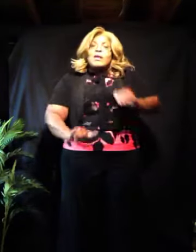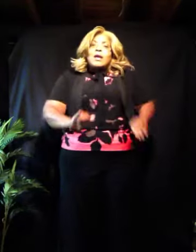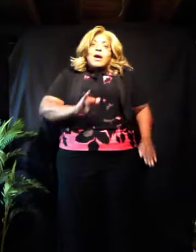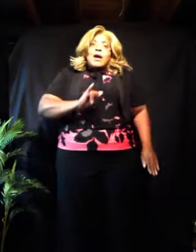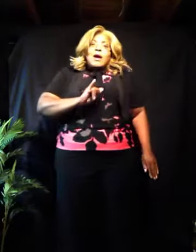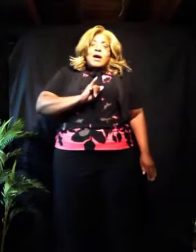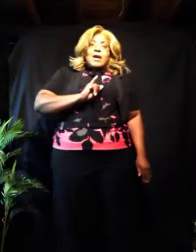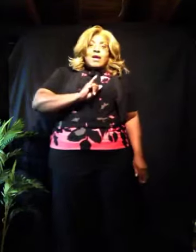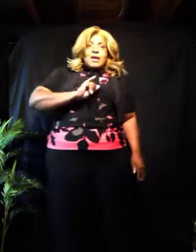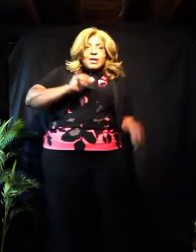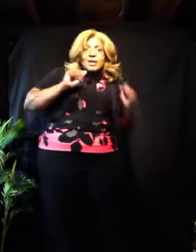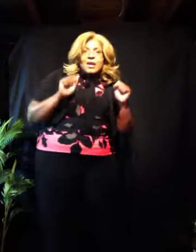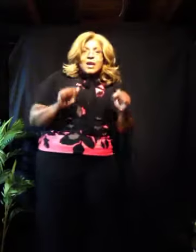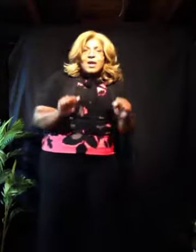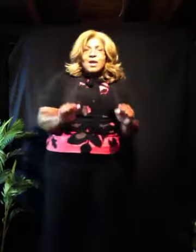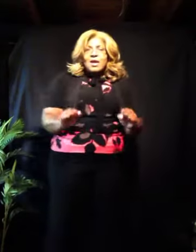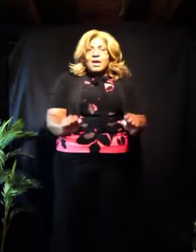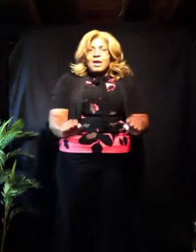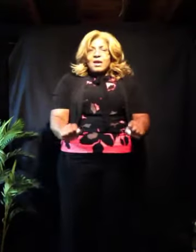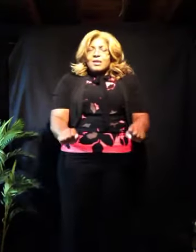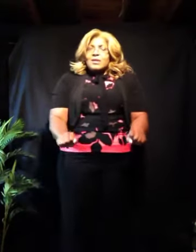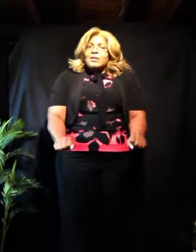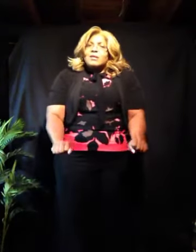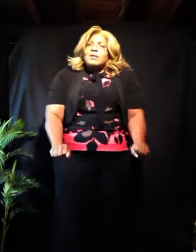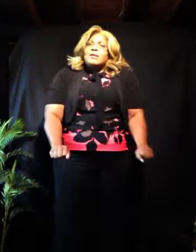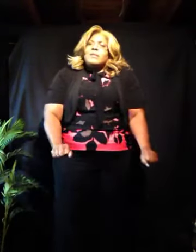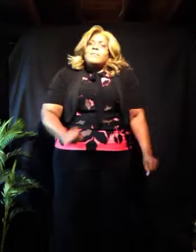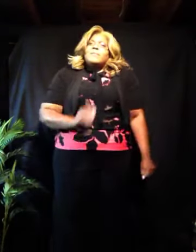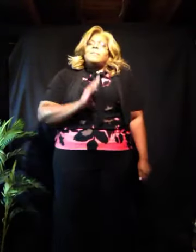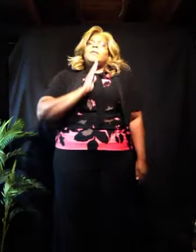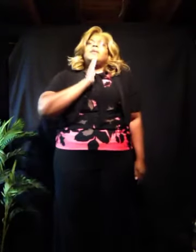I can be